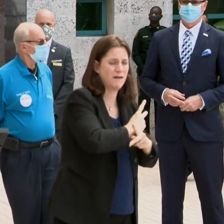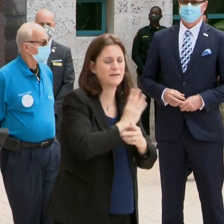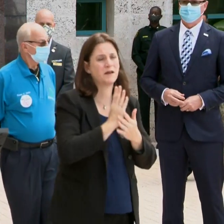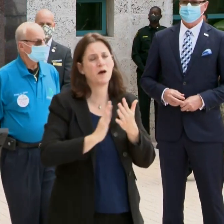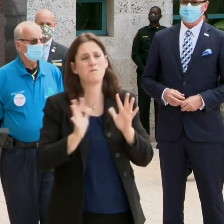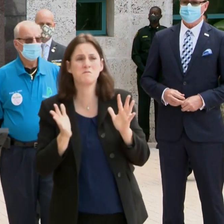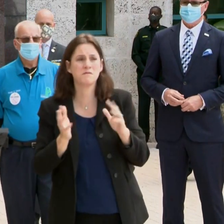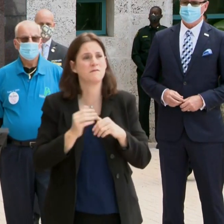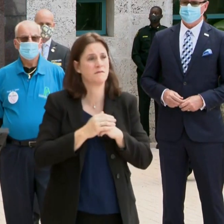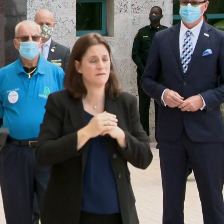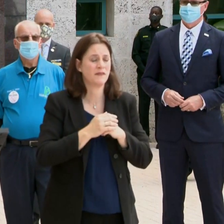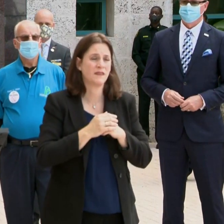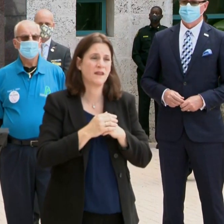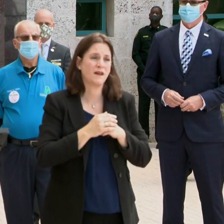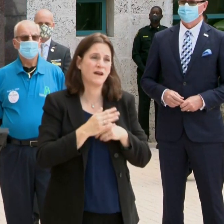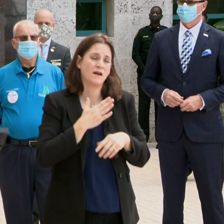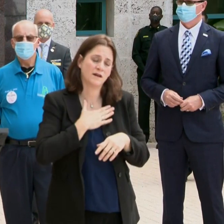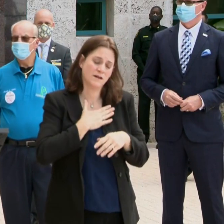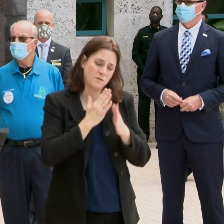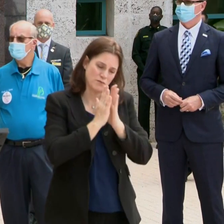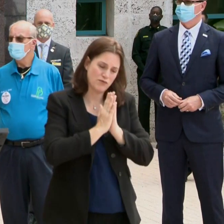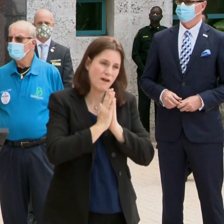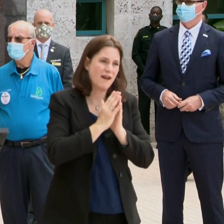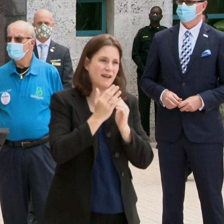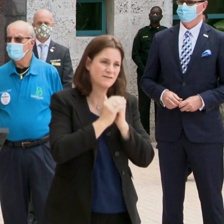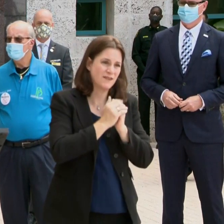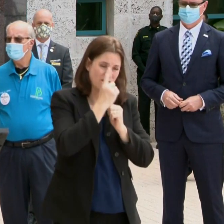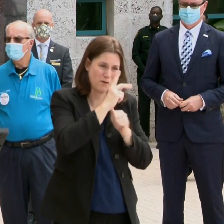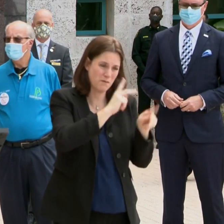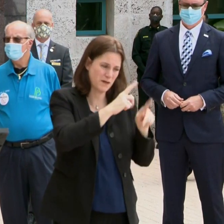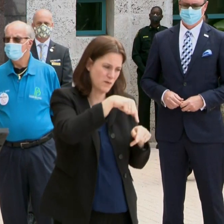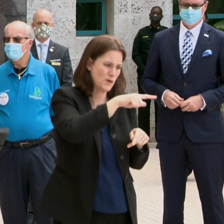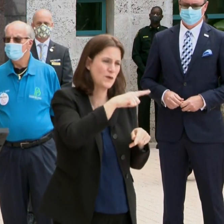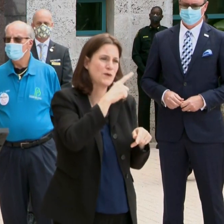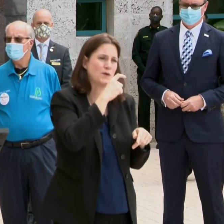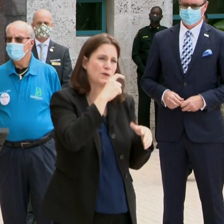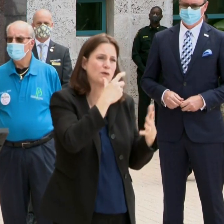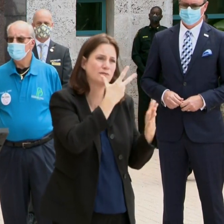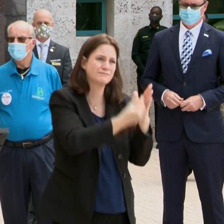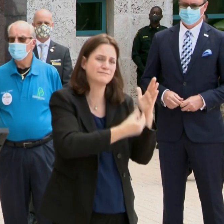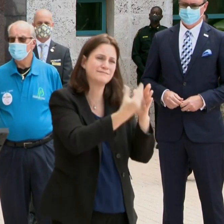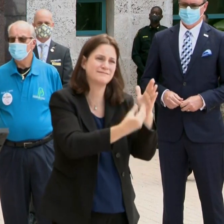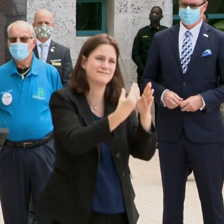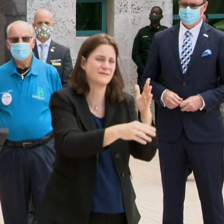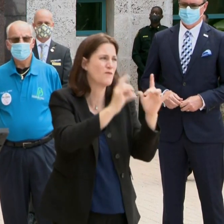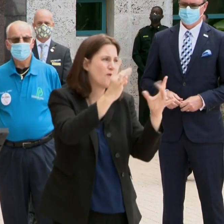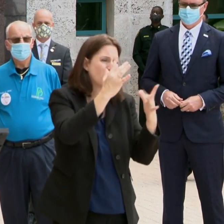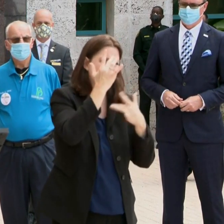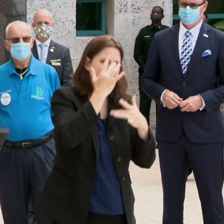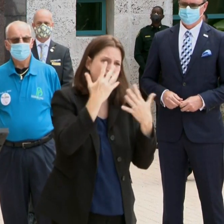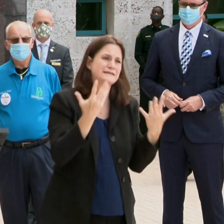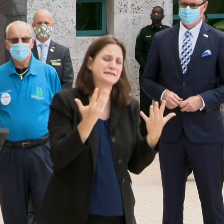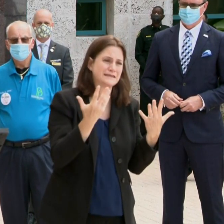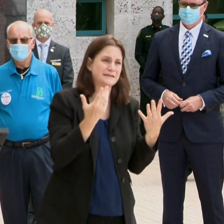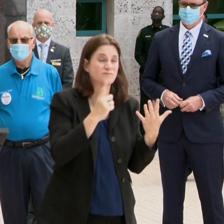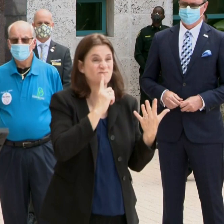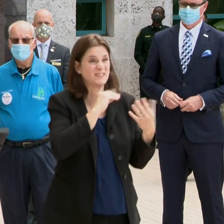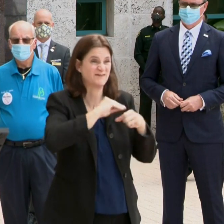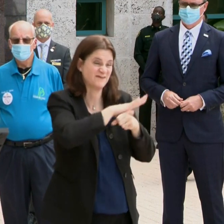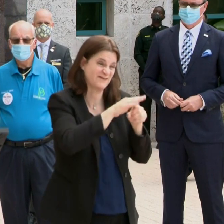Hearts and prayers to those who have who have lost the fight through this horrible disease, violence.